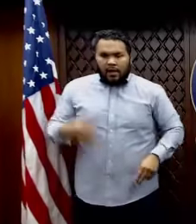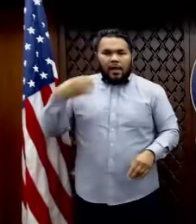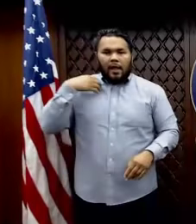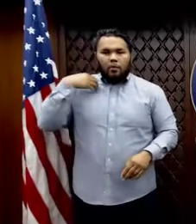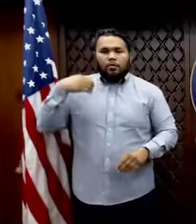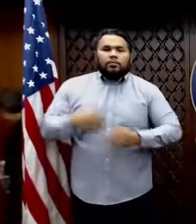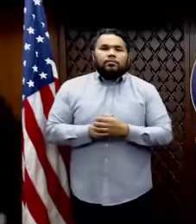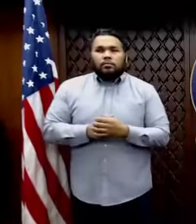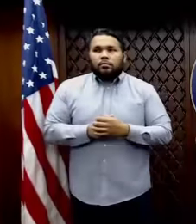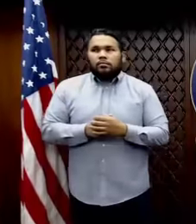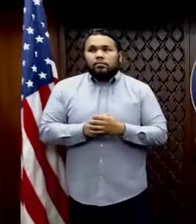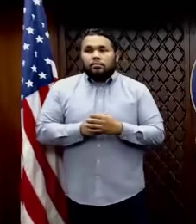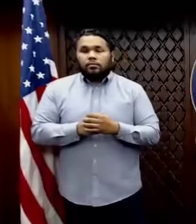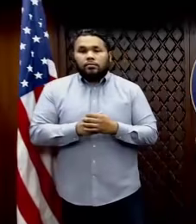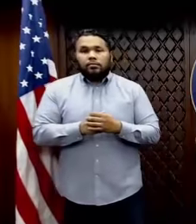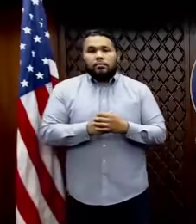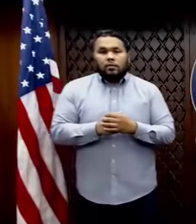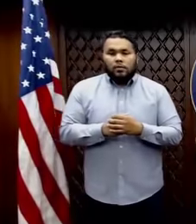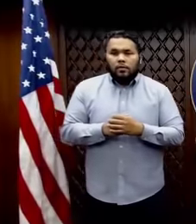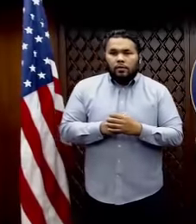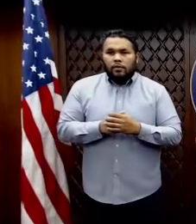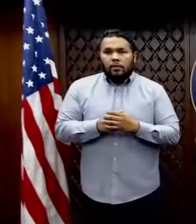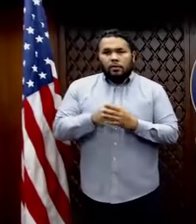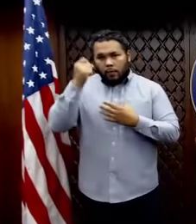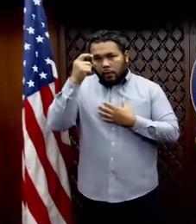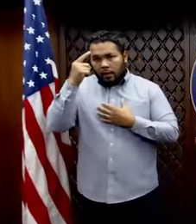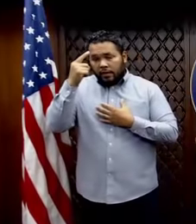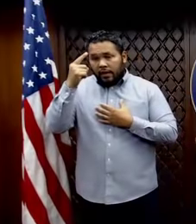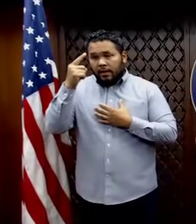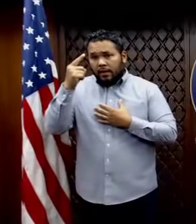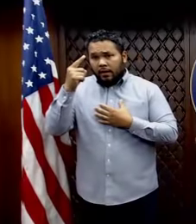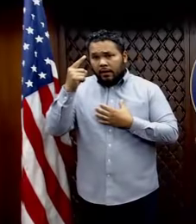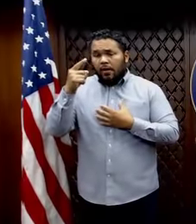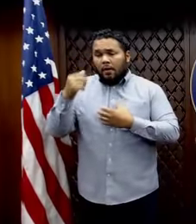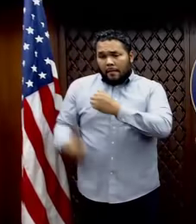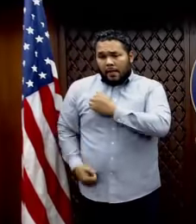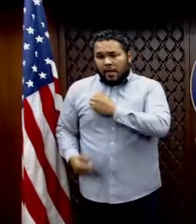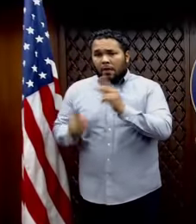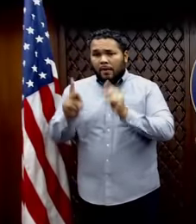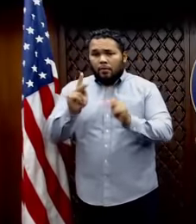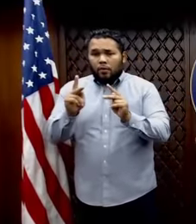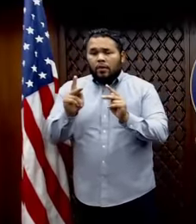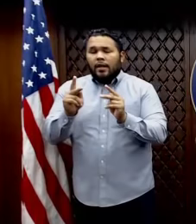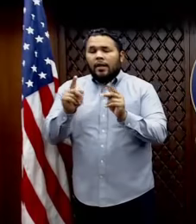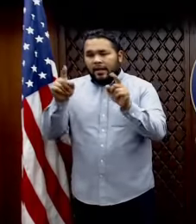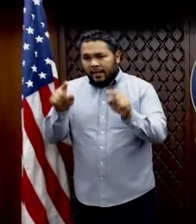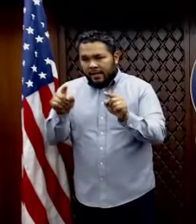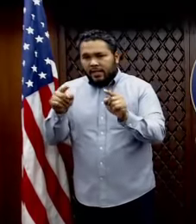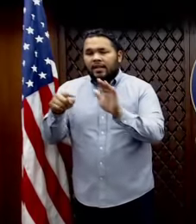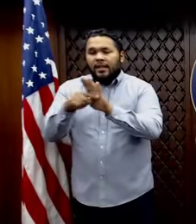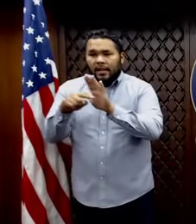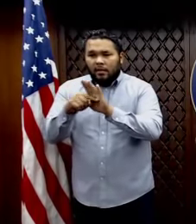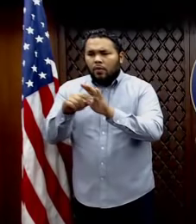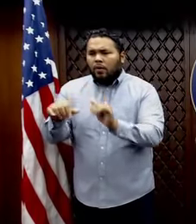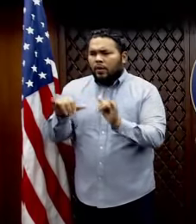we understand that only sailors who test negative will be placed in hotels off base, but what will